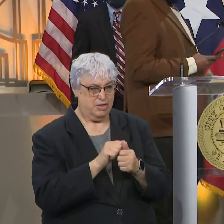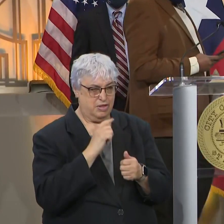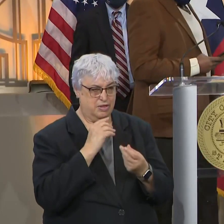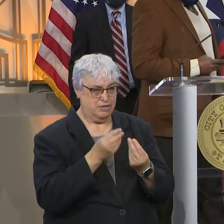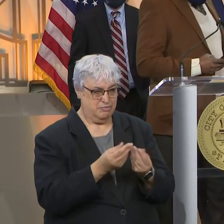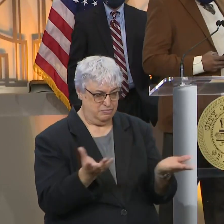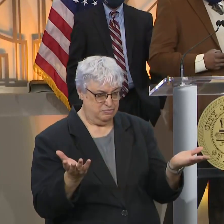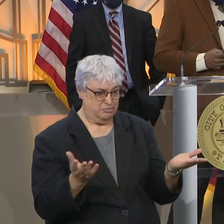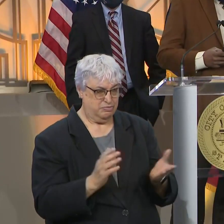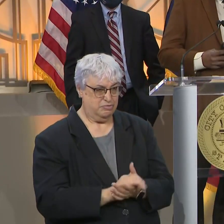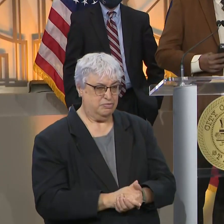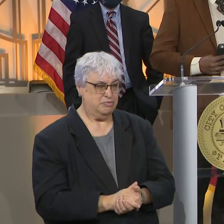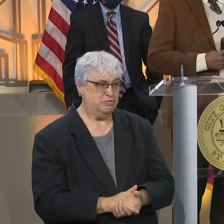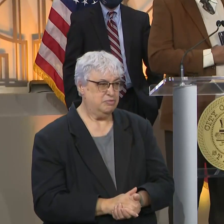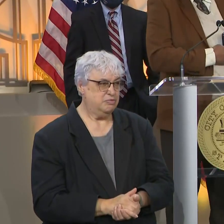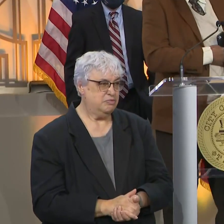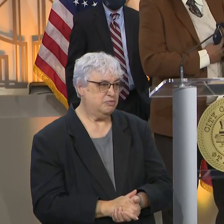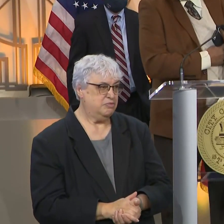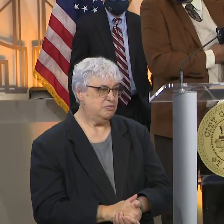dispersing these?